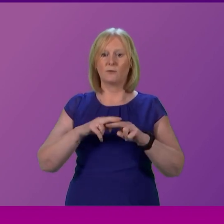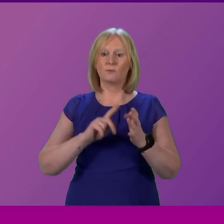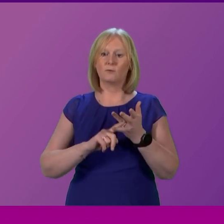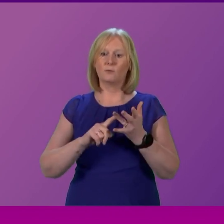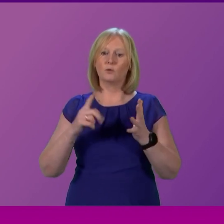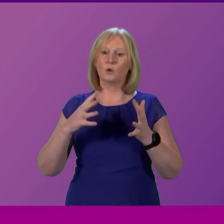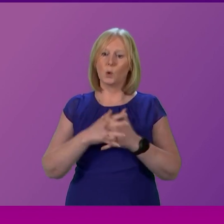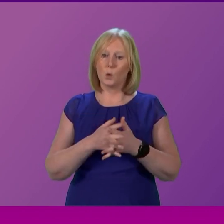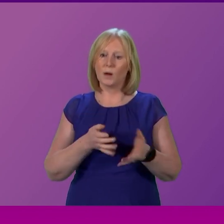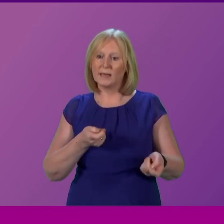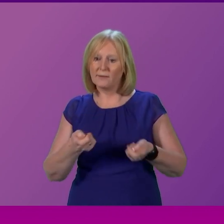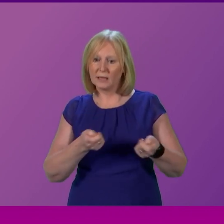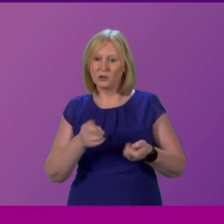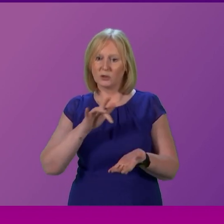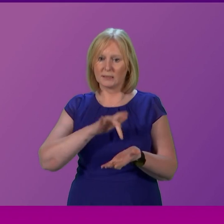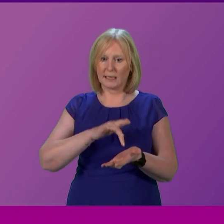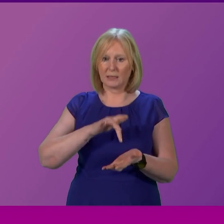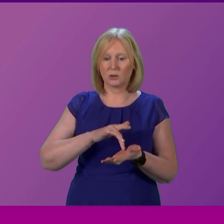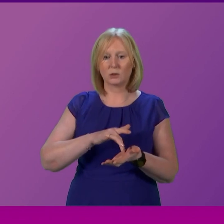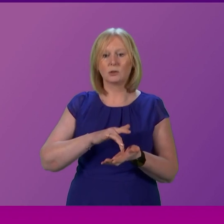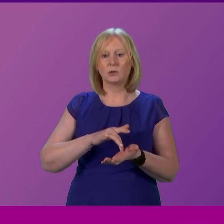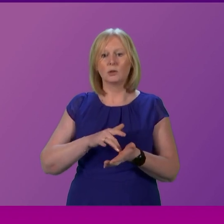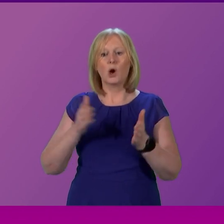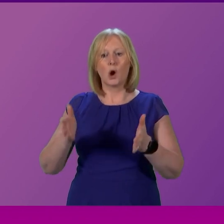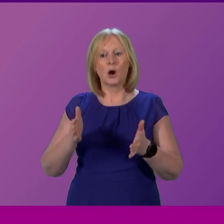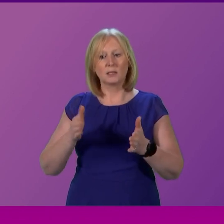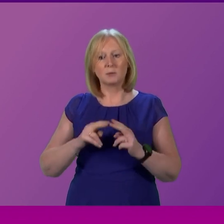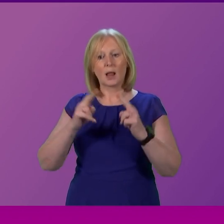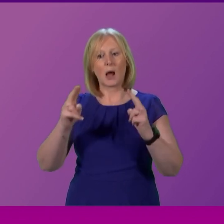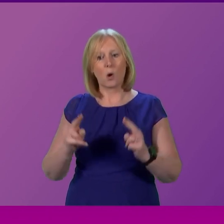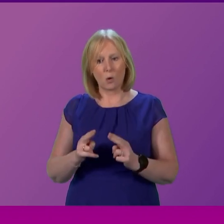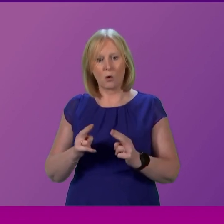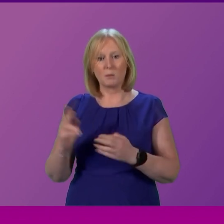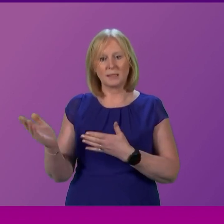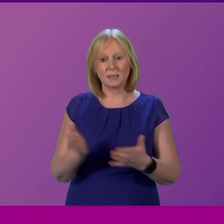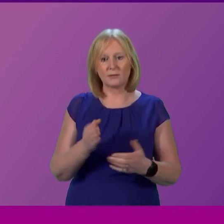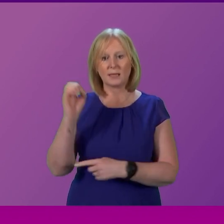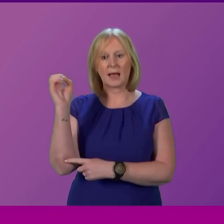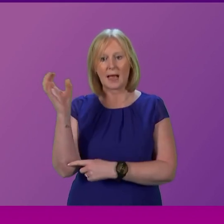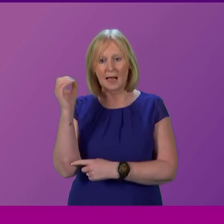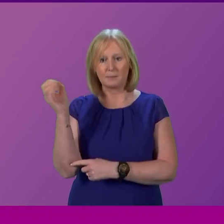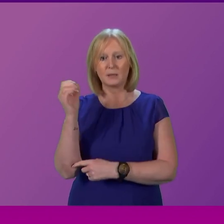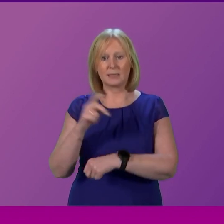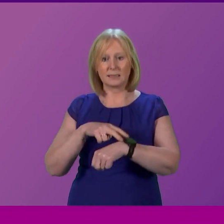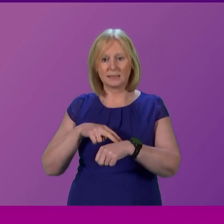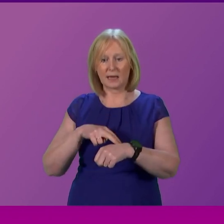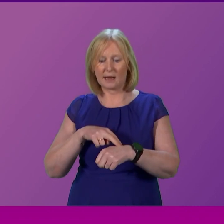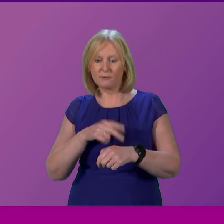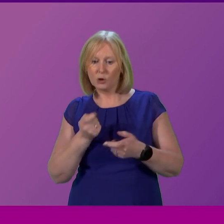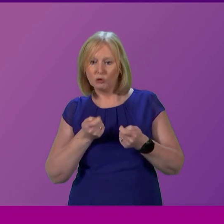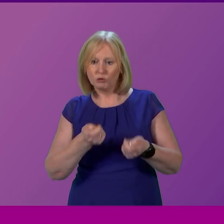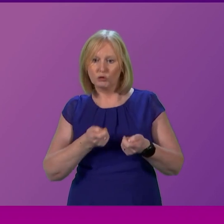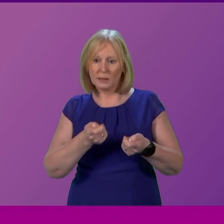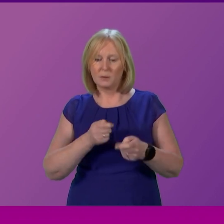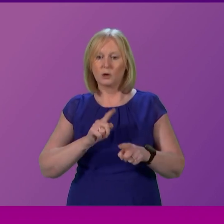part of the redesign of urgent care, the hospital-at-home service and ambulance service staff providing treatment where appropriate to help avoid